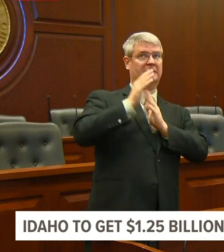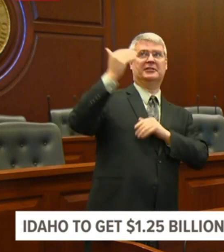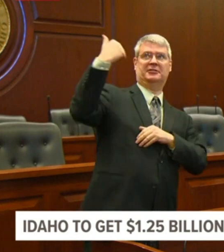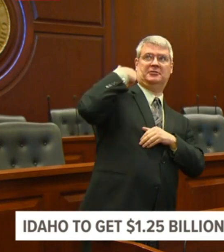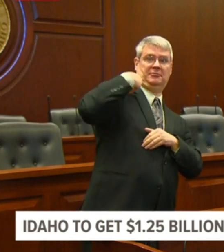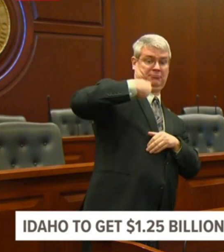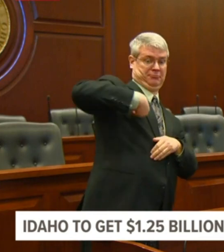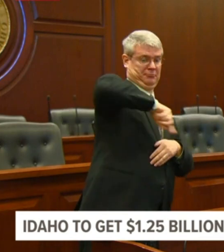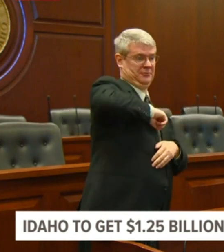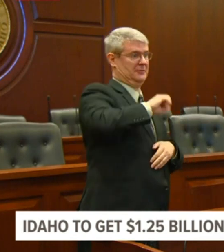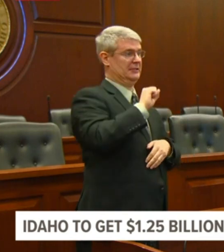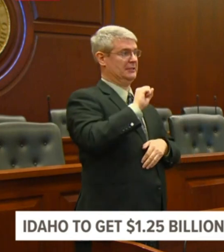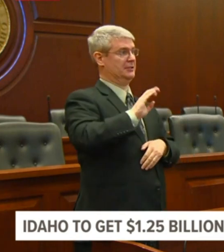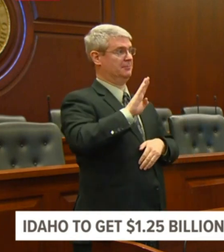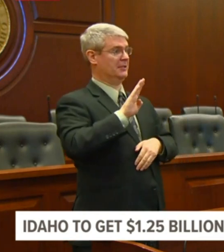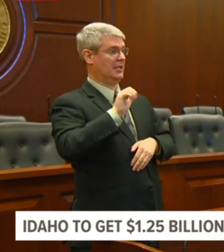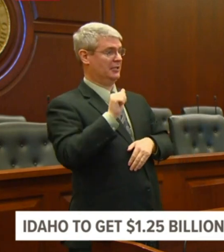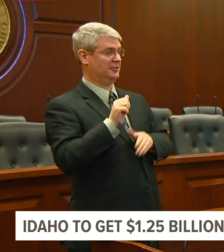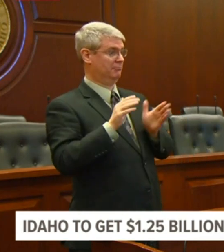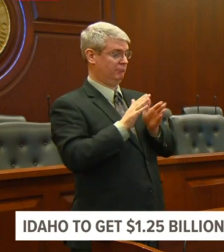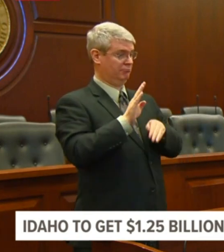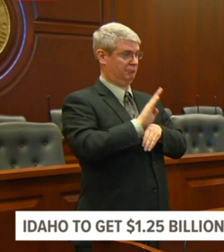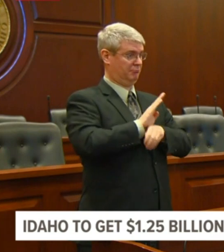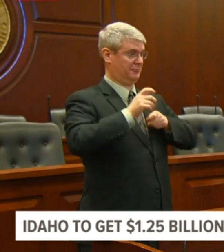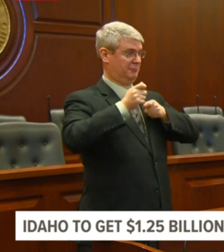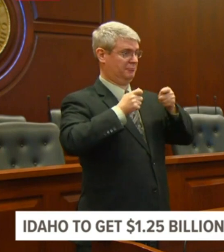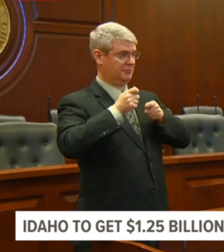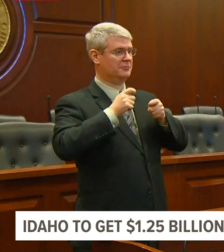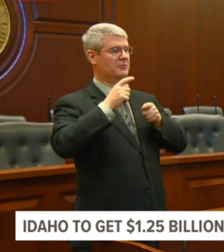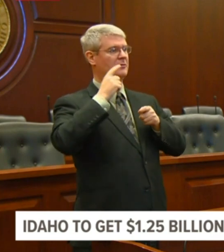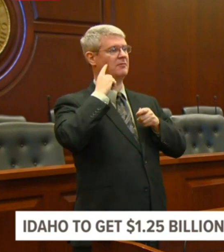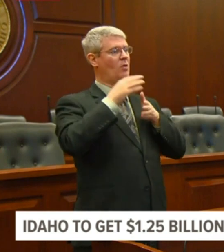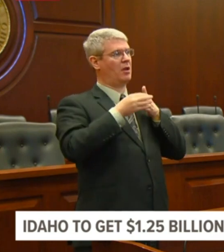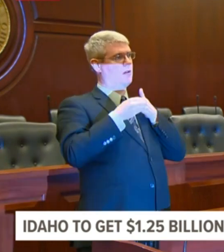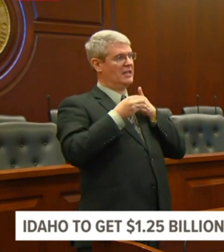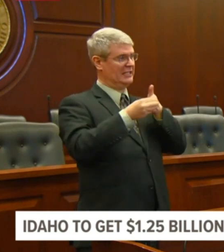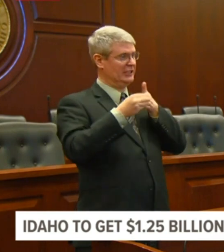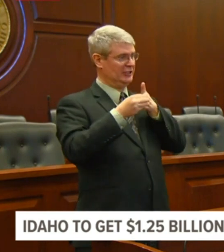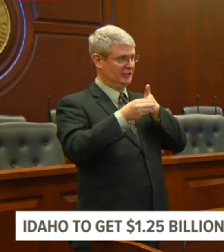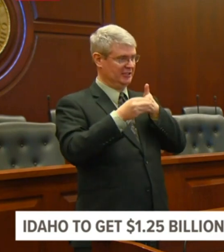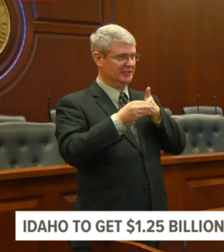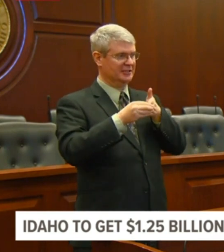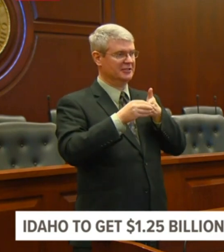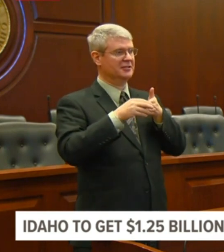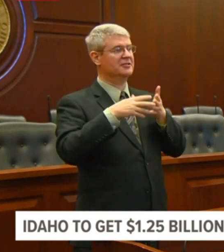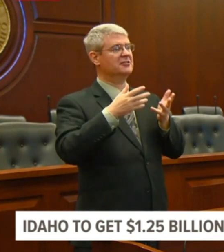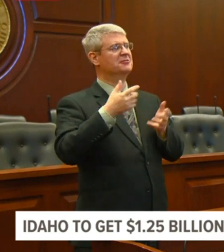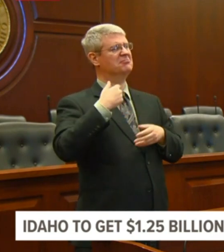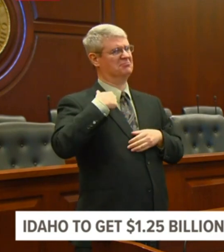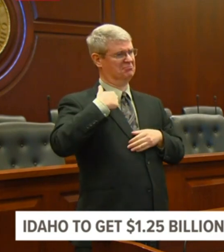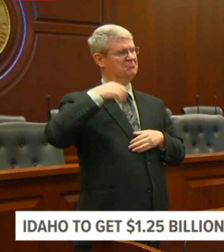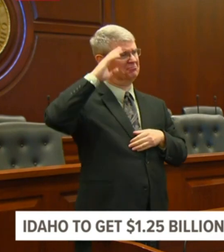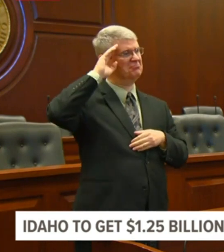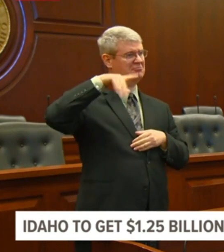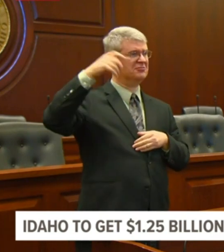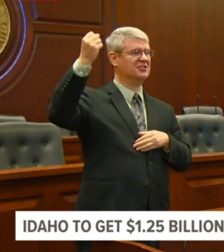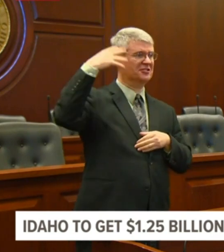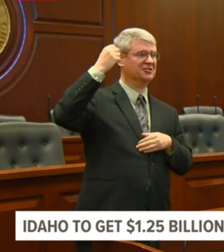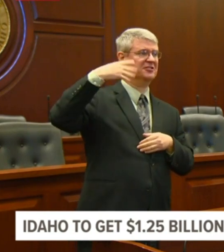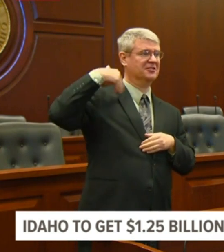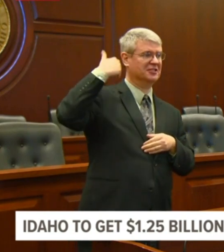crisis. Small businesses are being affected. I've heard hundreds of stories of small businesses as they struggle and have lost more than half their revenue.